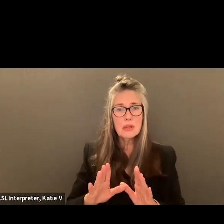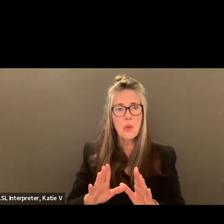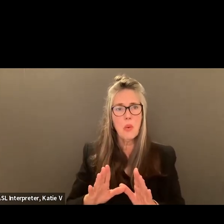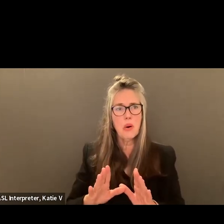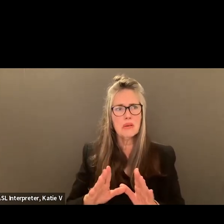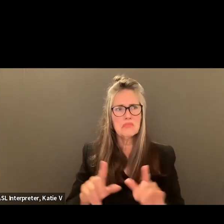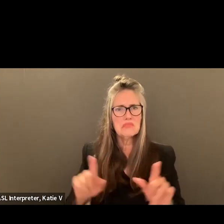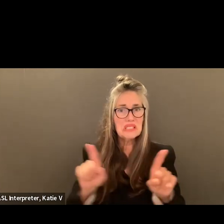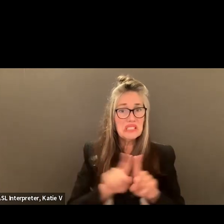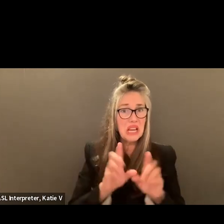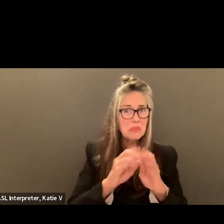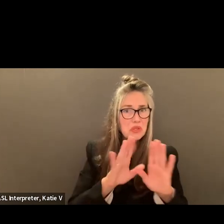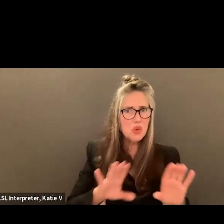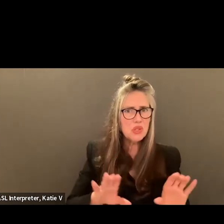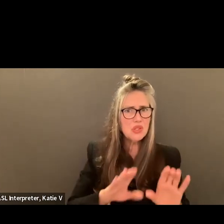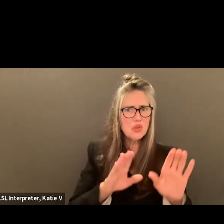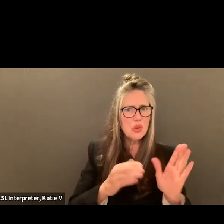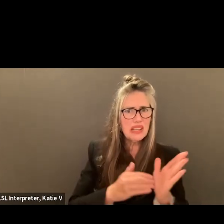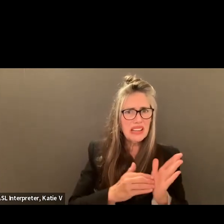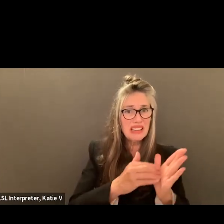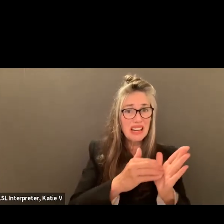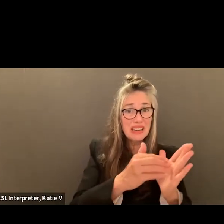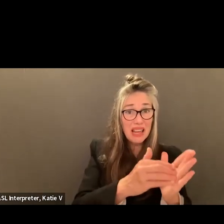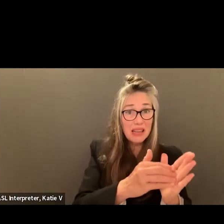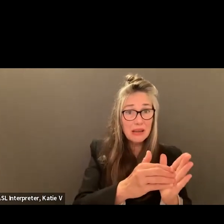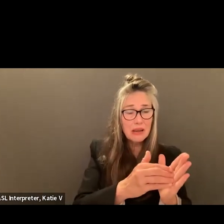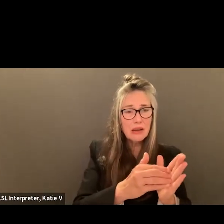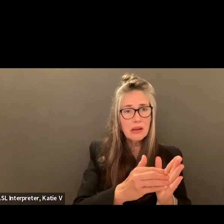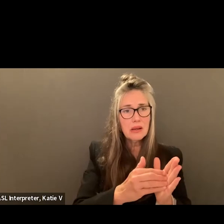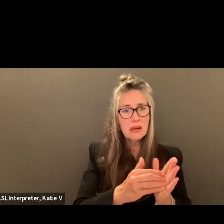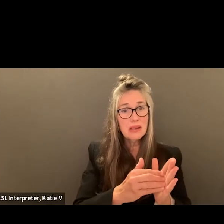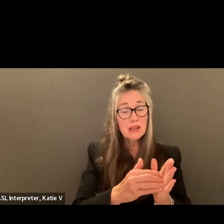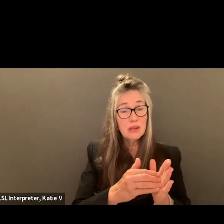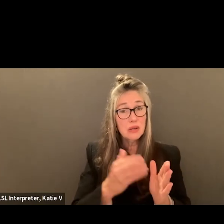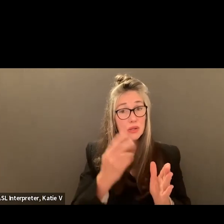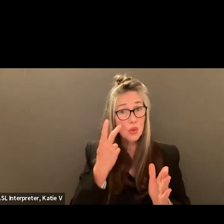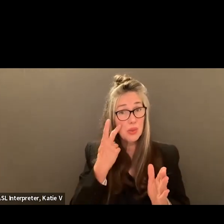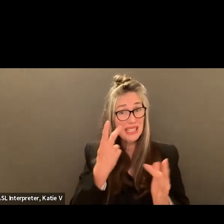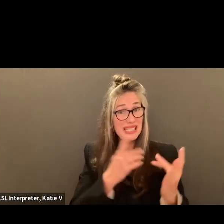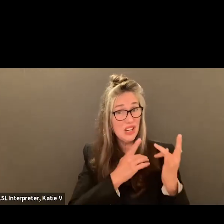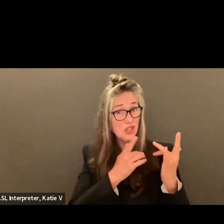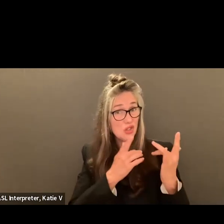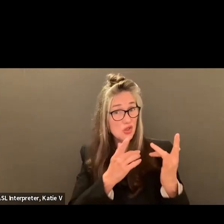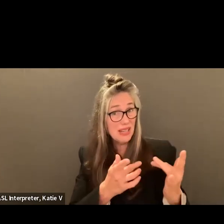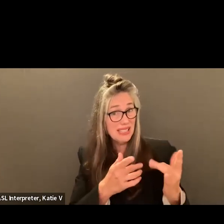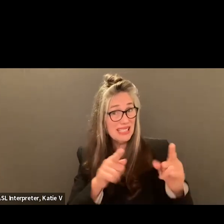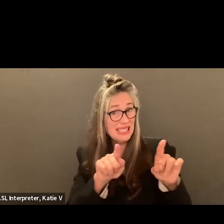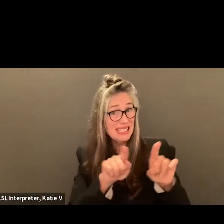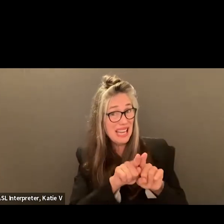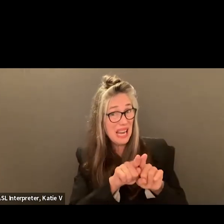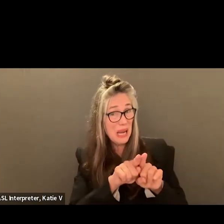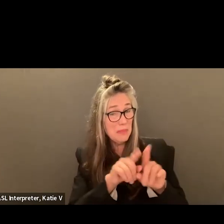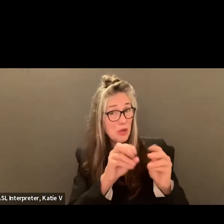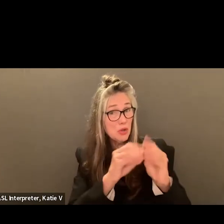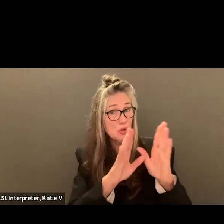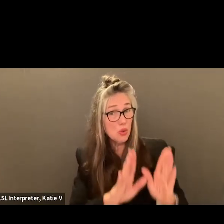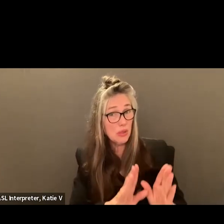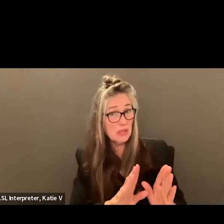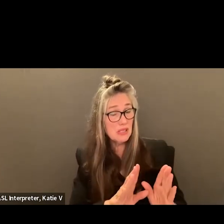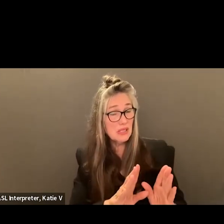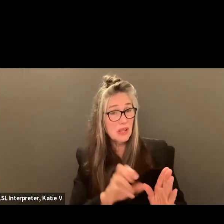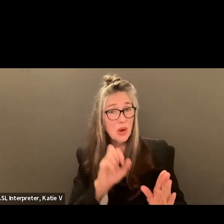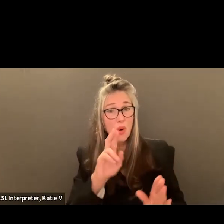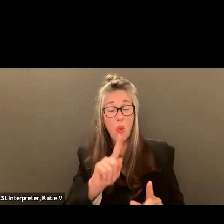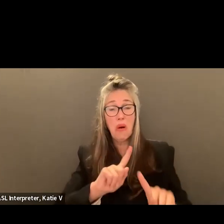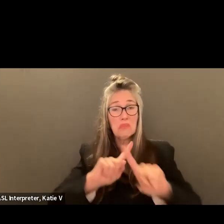so the reports that you bring to us at every board meeting, are we seeing a trend that is the same students? Or are there's different students